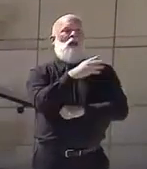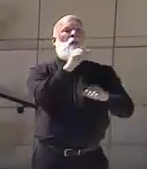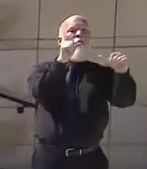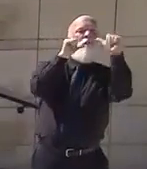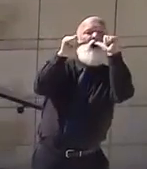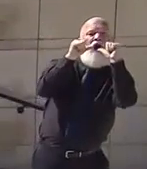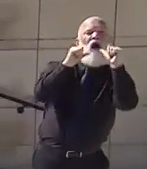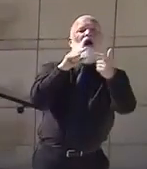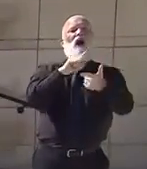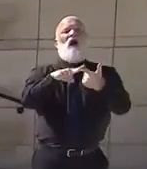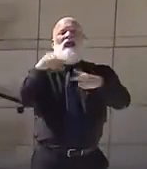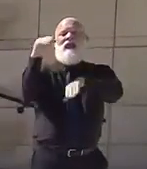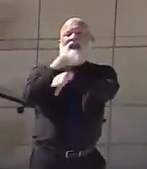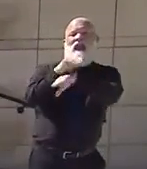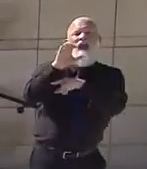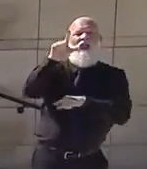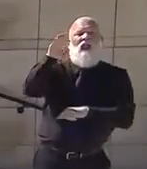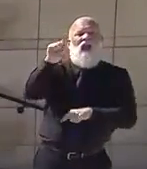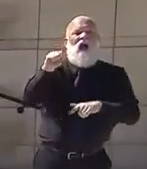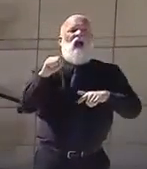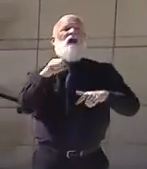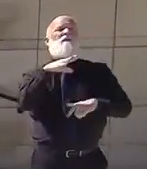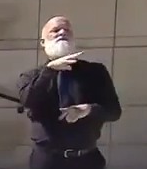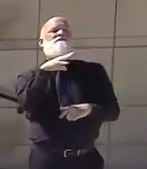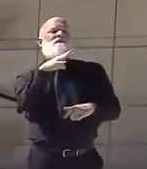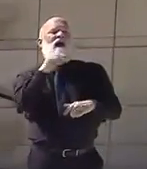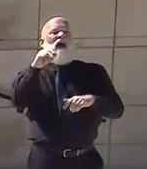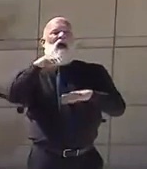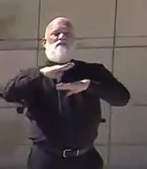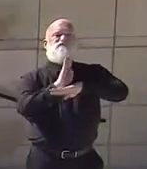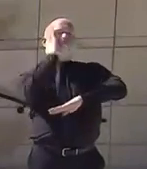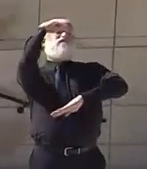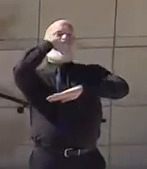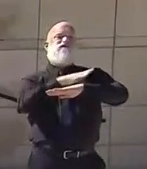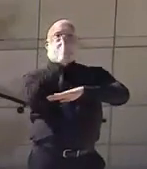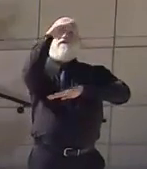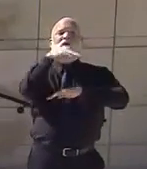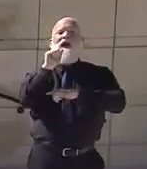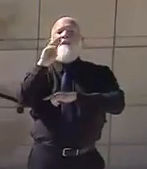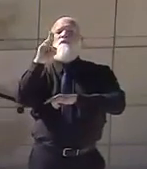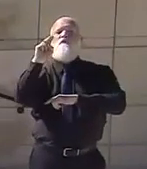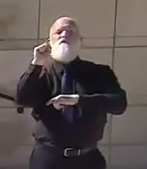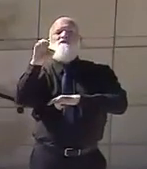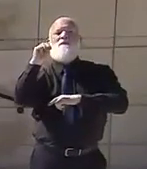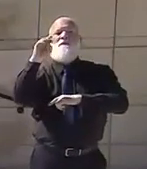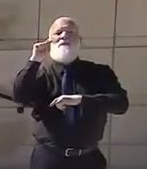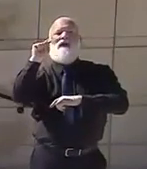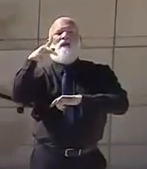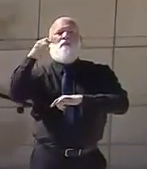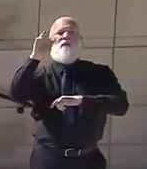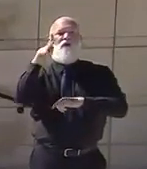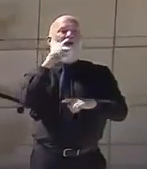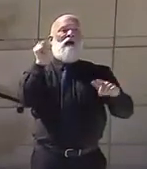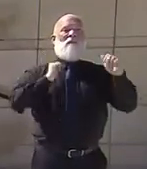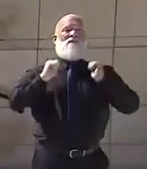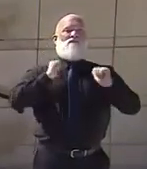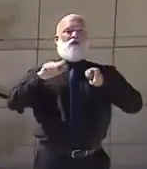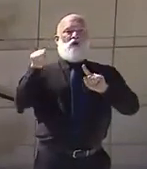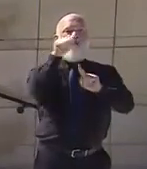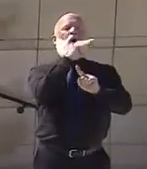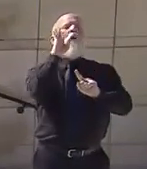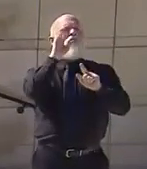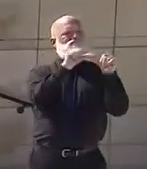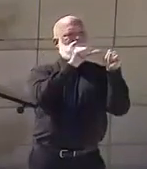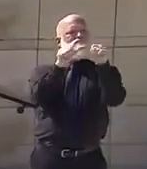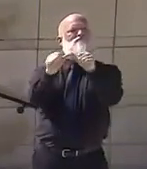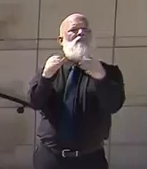operators of amusement park rides, and live performance venues will remain closed. In the days ahead, we will